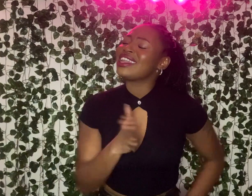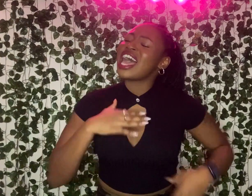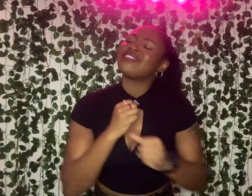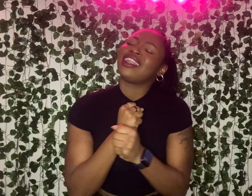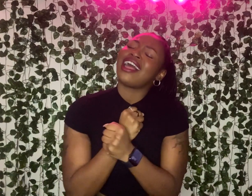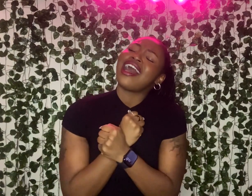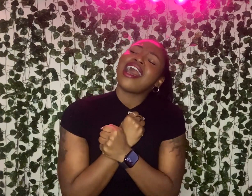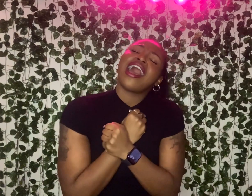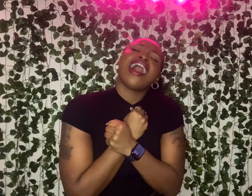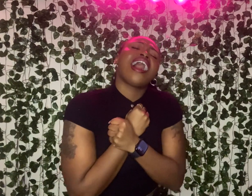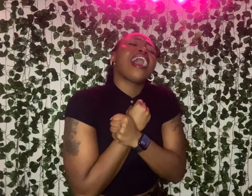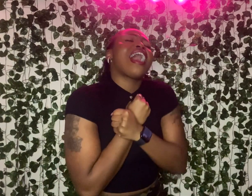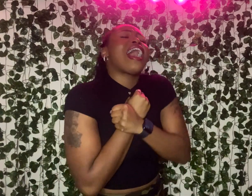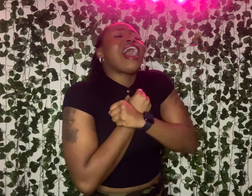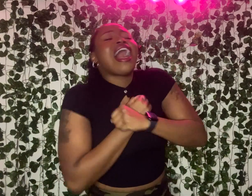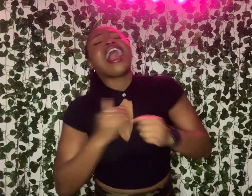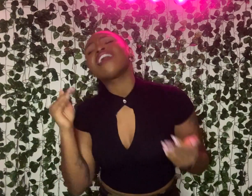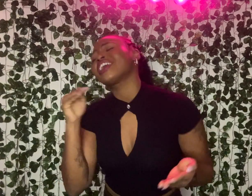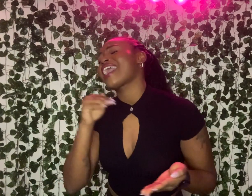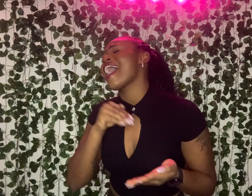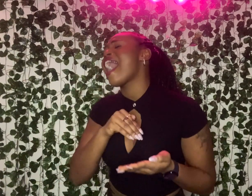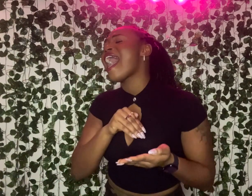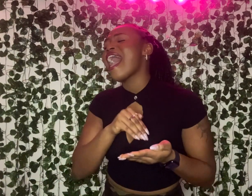I never love again?